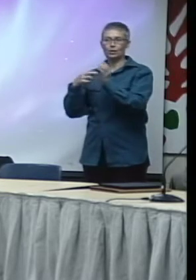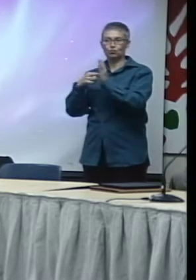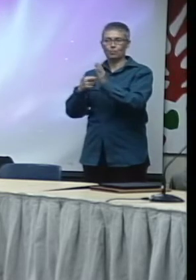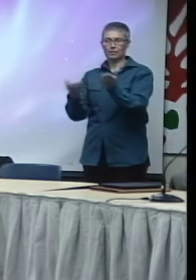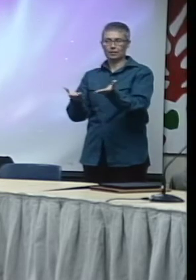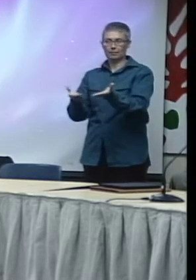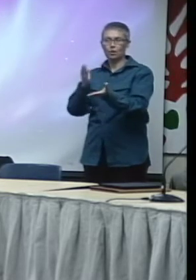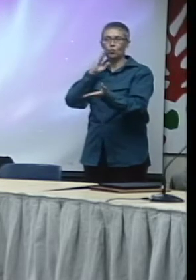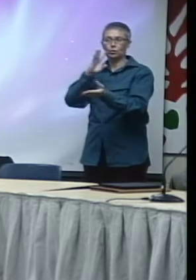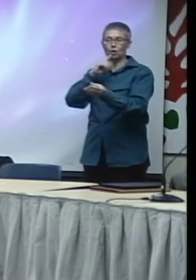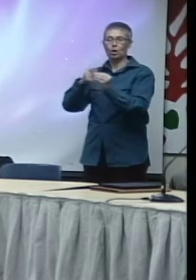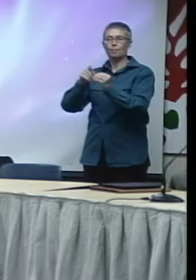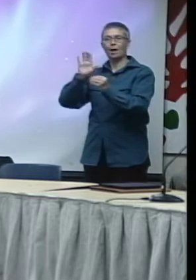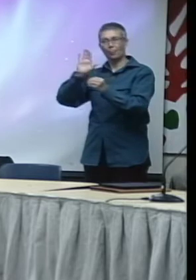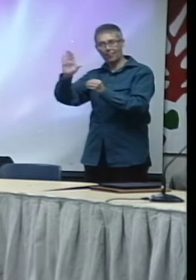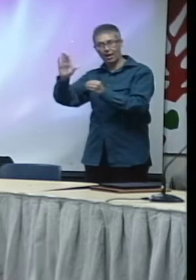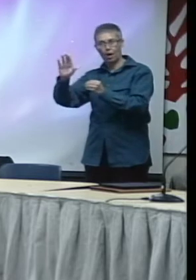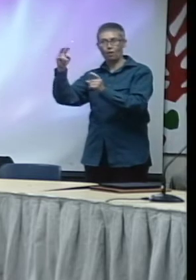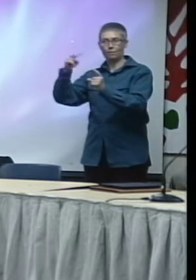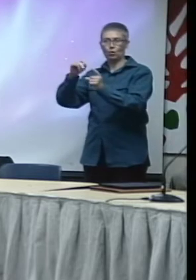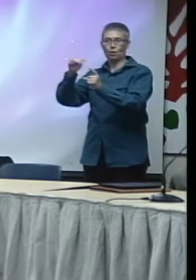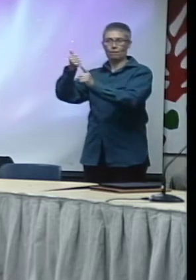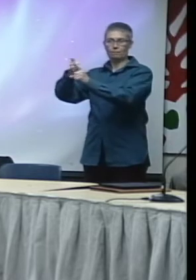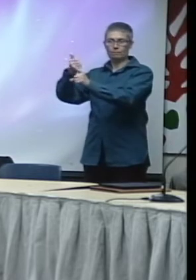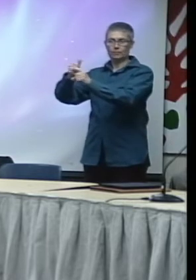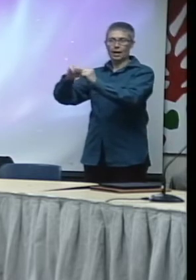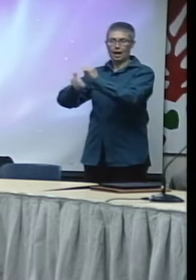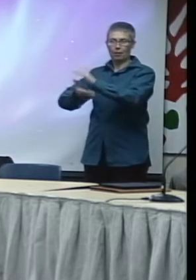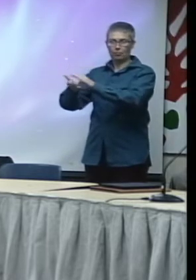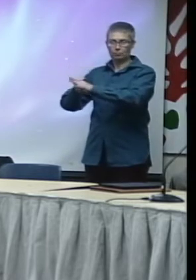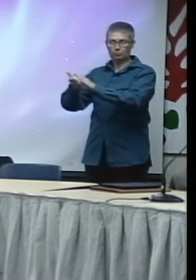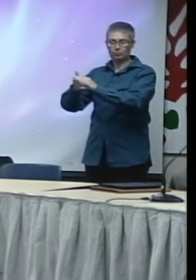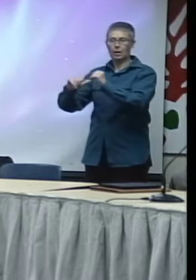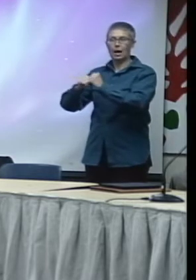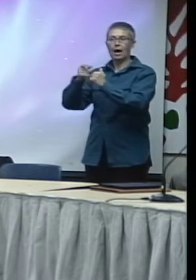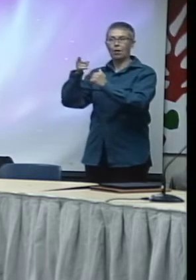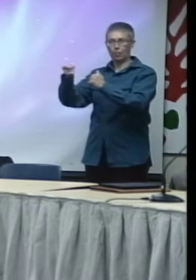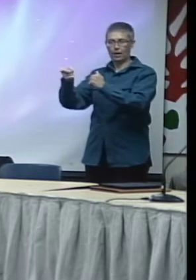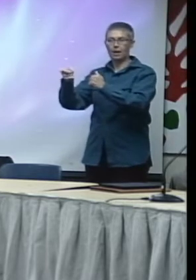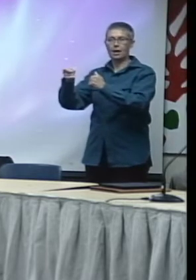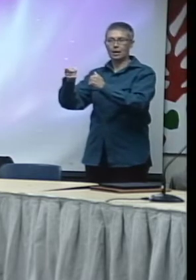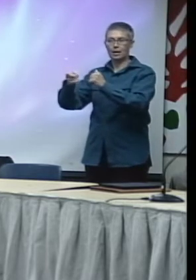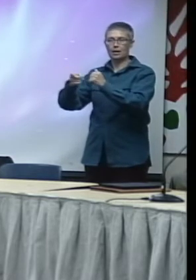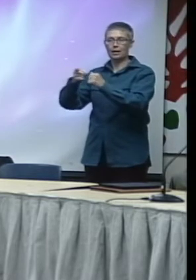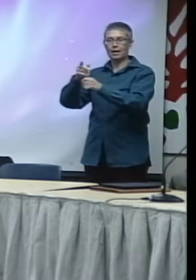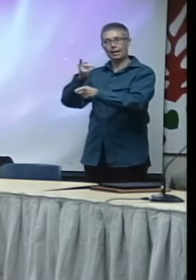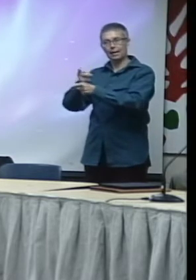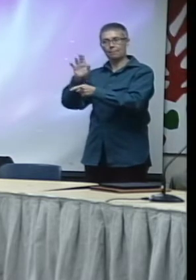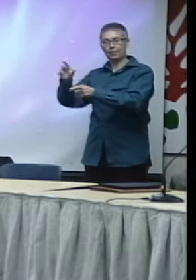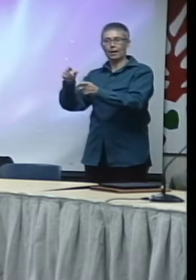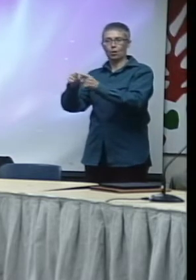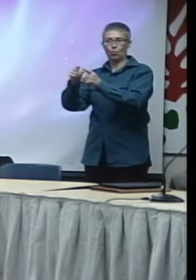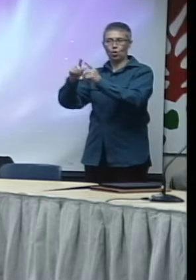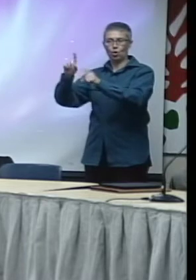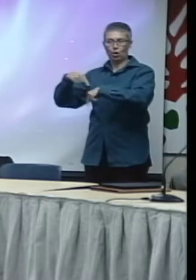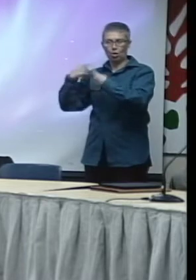past performance and particularly the important aspects of the proposed license renewal that is being considered.